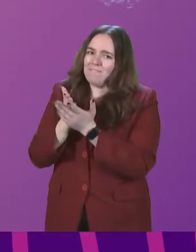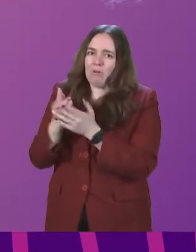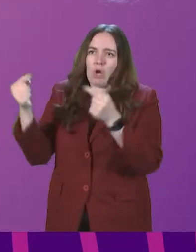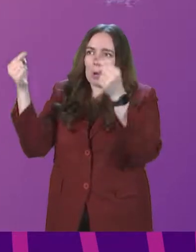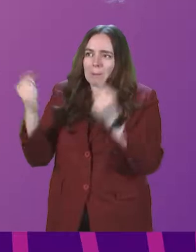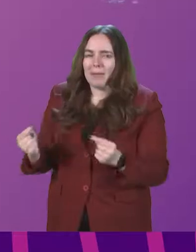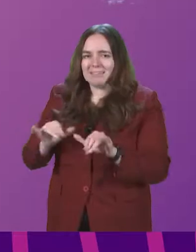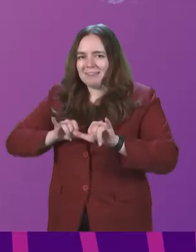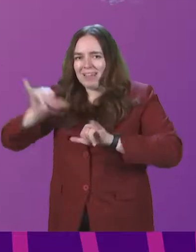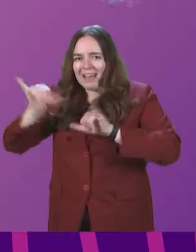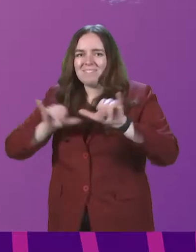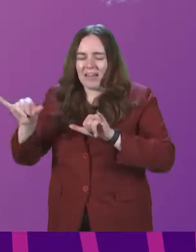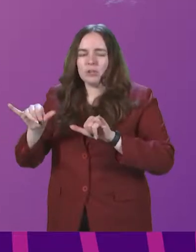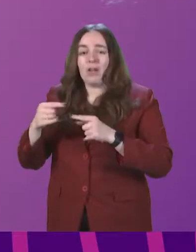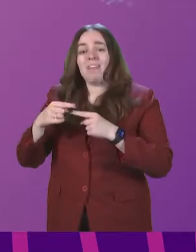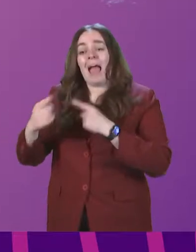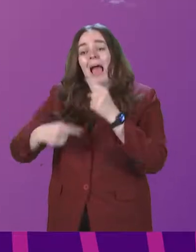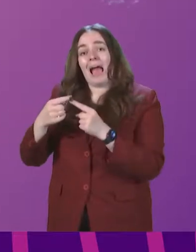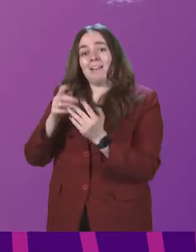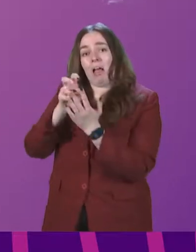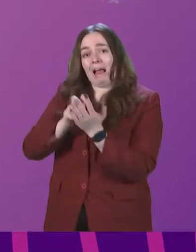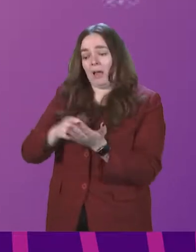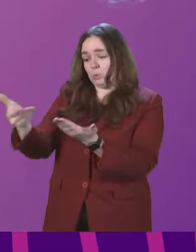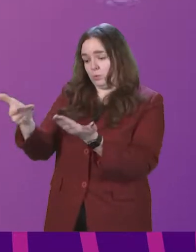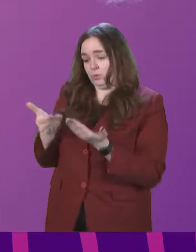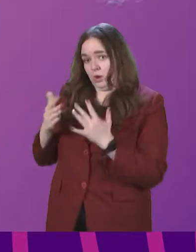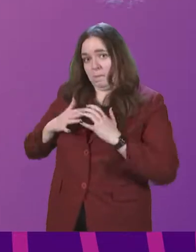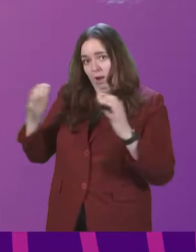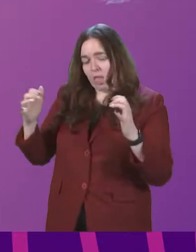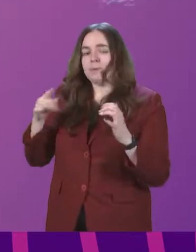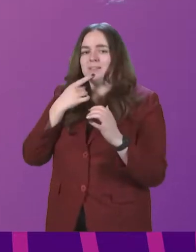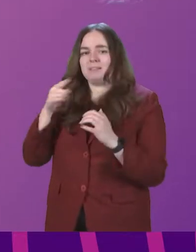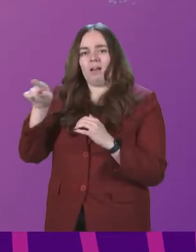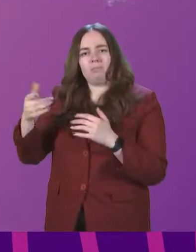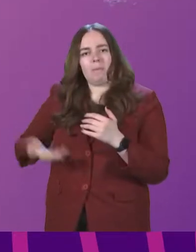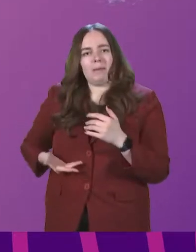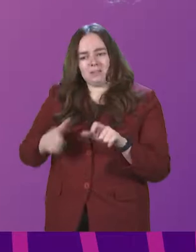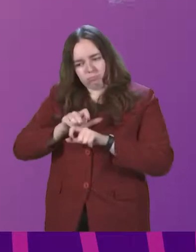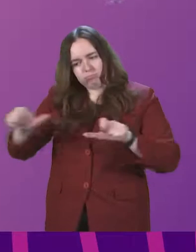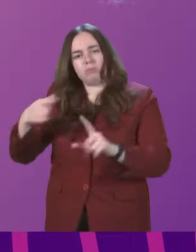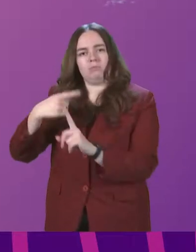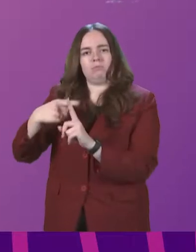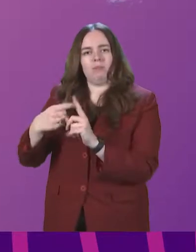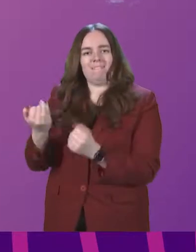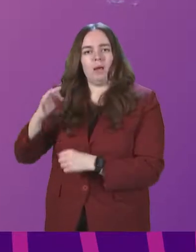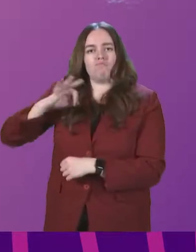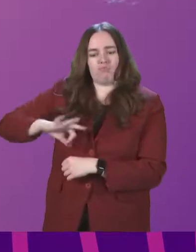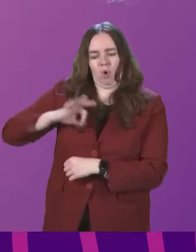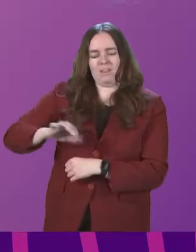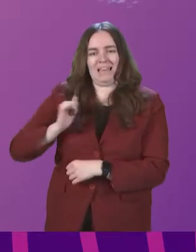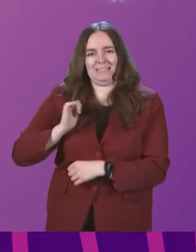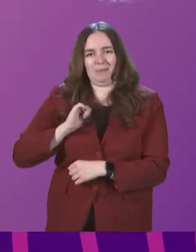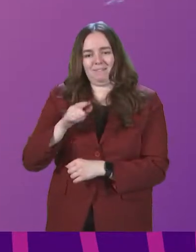market. the annual accounts laid before Parliament in December show that the business continues in a positive direction, with a profit posted for 2020